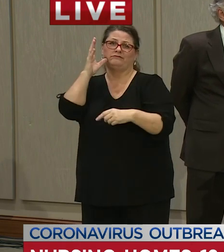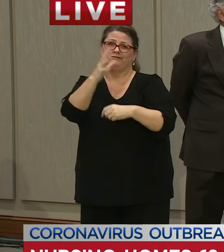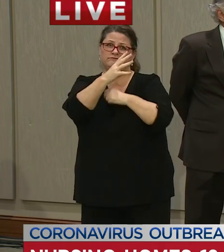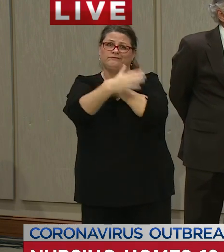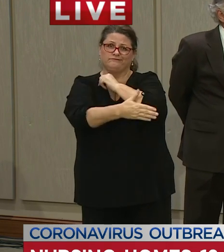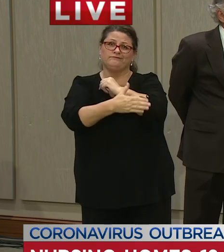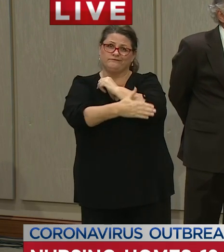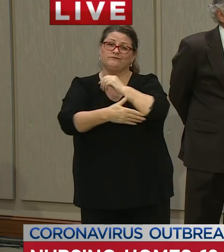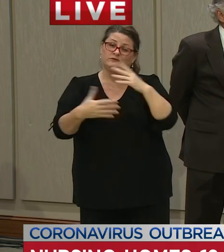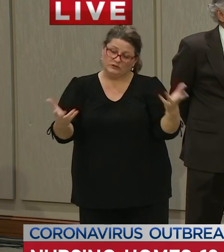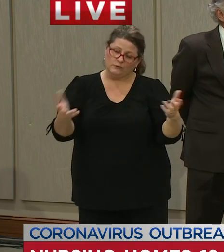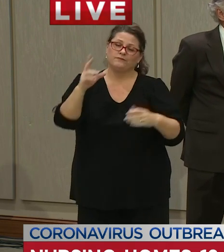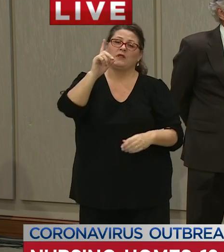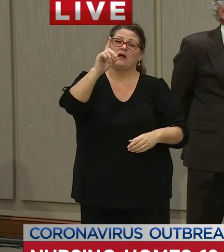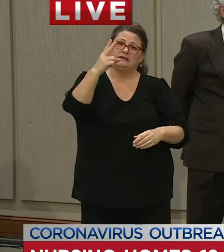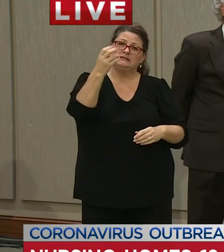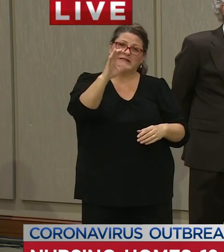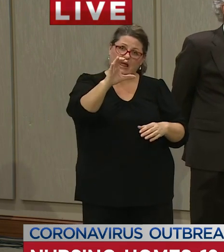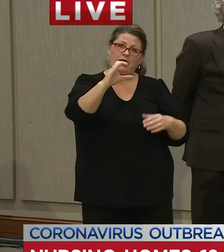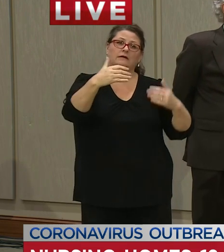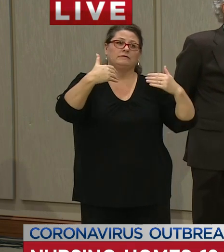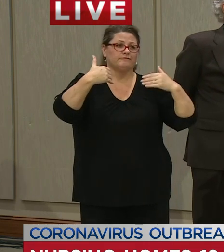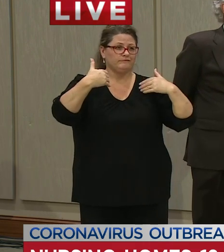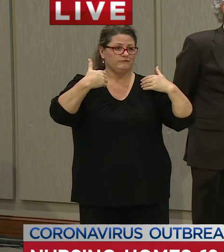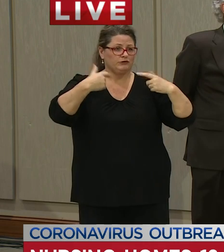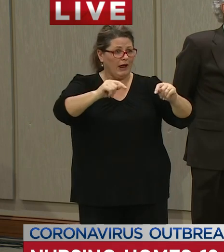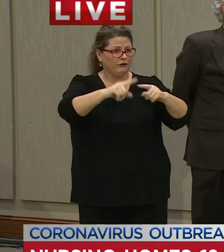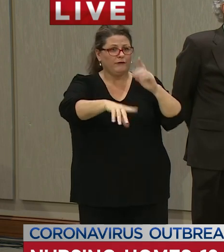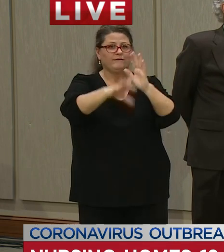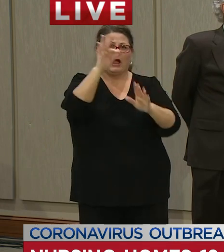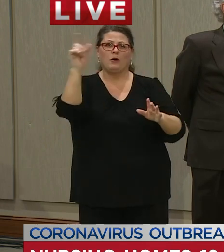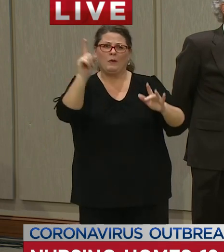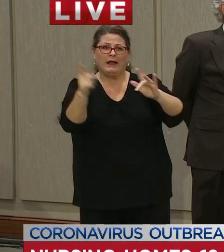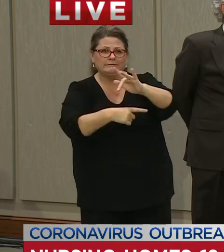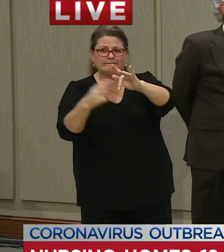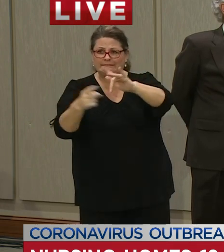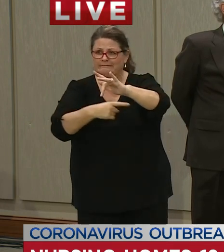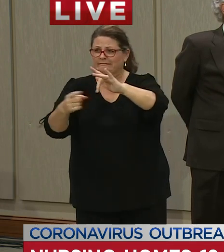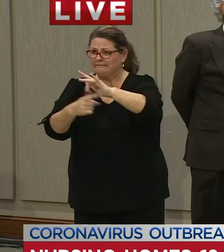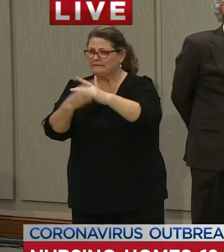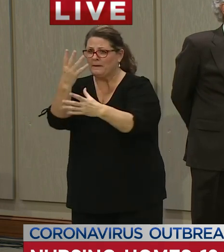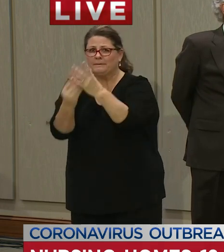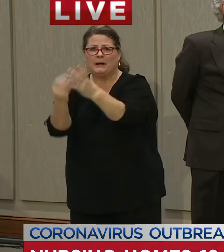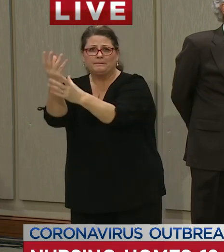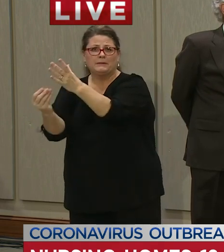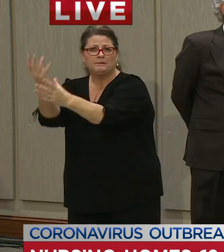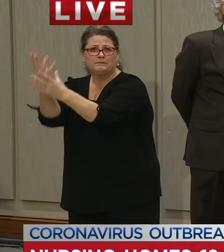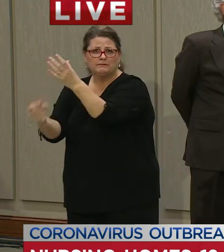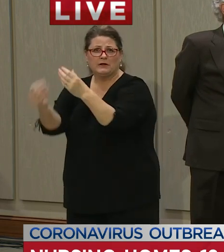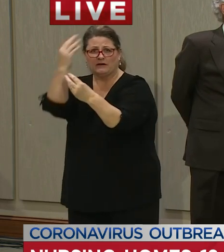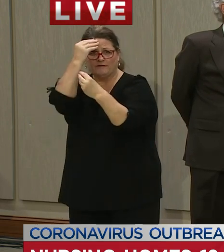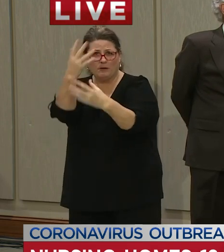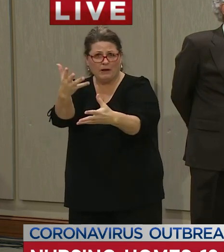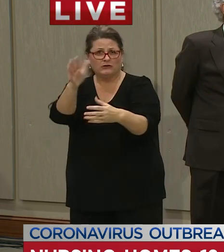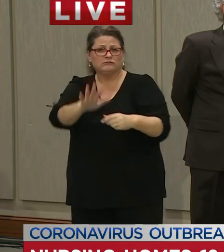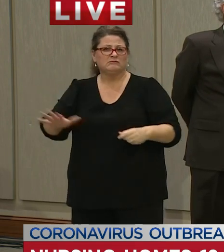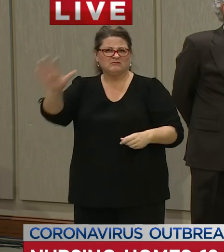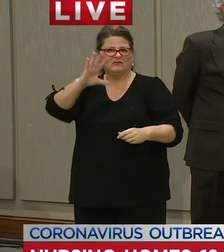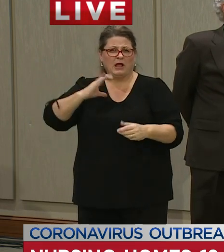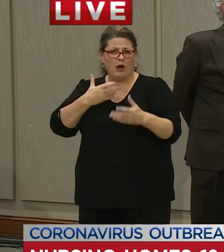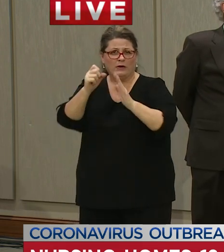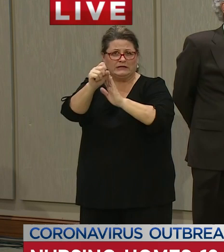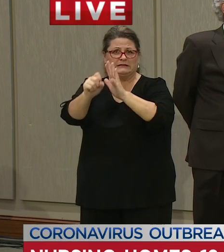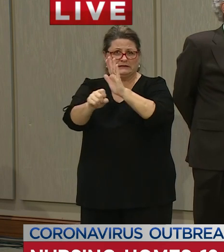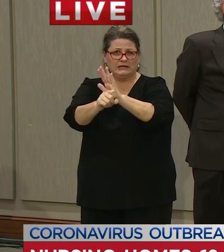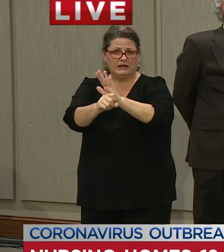gap analysis to identify county level gaps in COVID-19 testing in the non-institutionalized population across our state